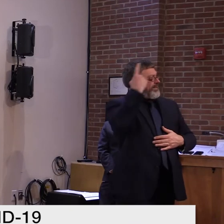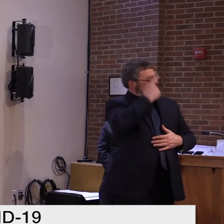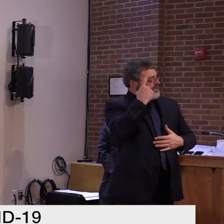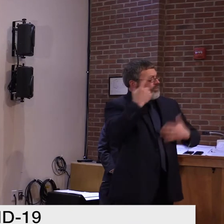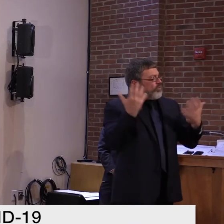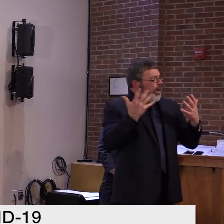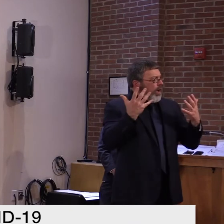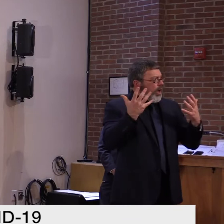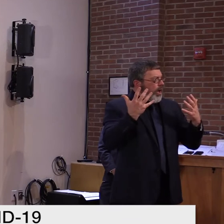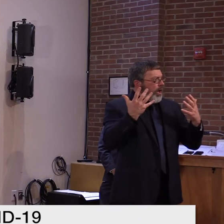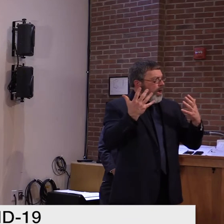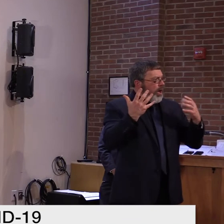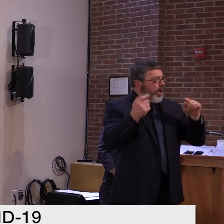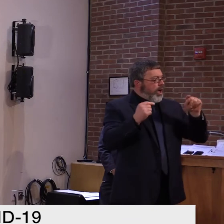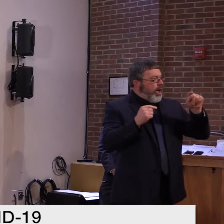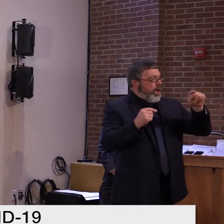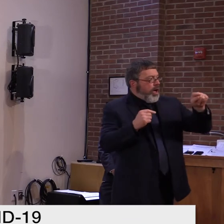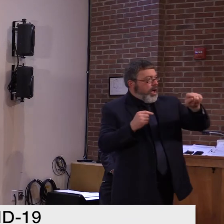better at catching it?